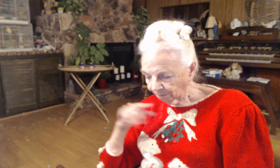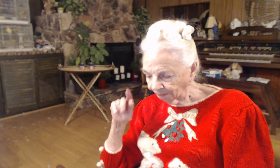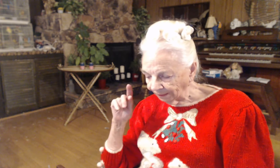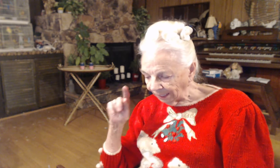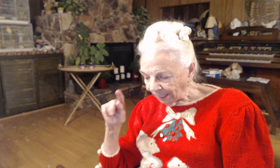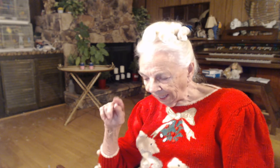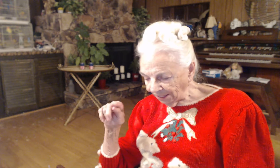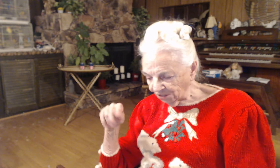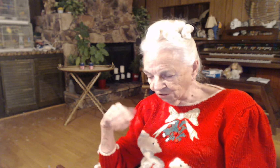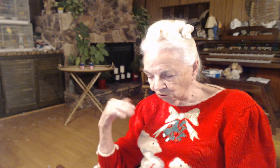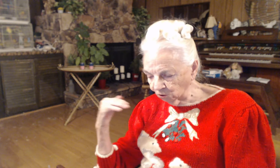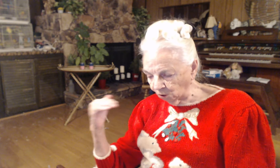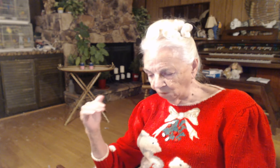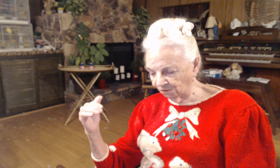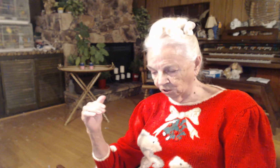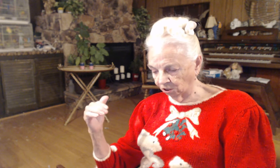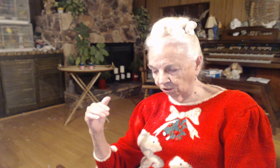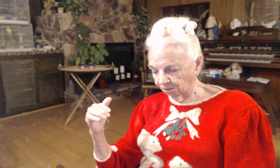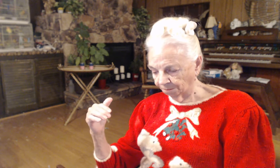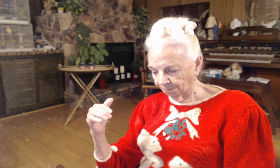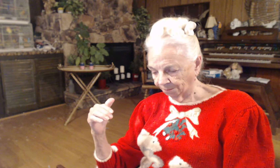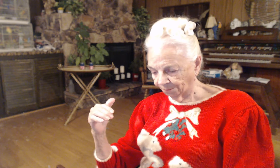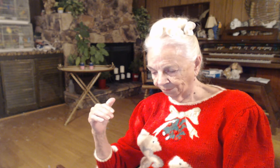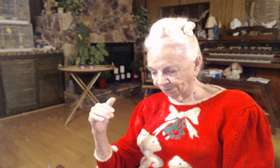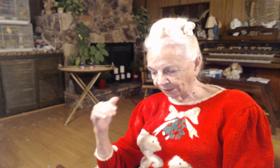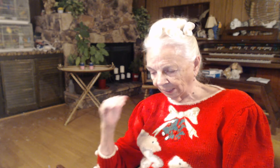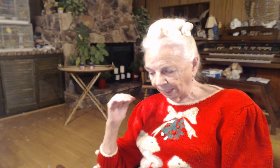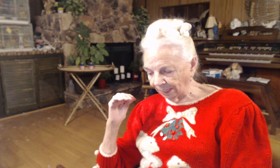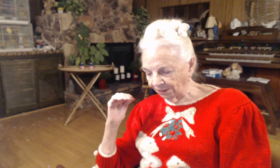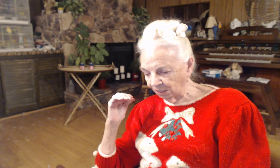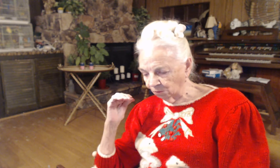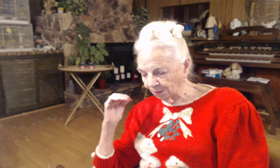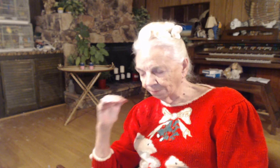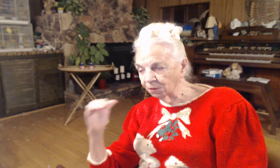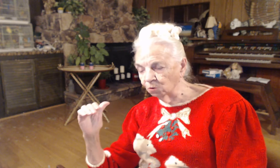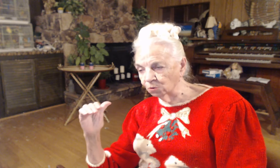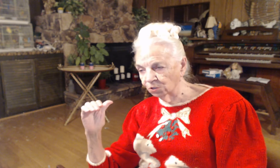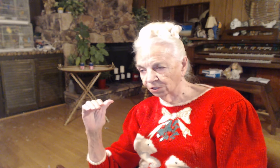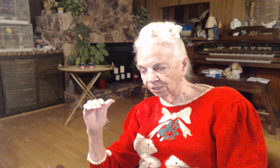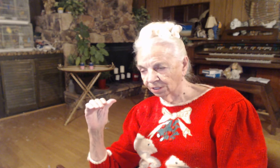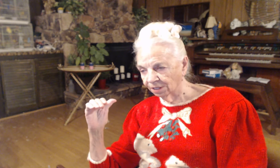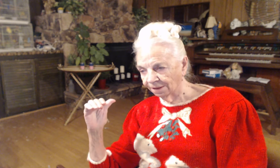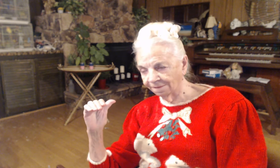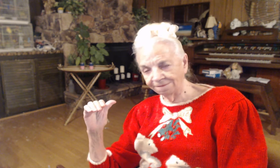And he stood over her. And he rebuked the fever.